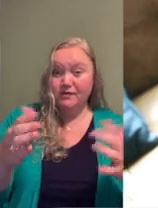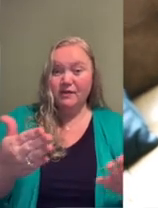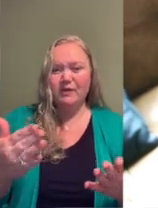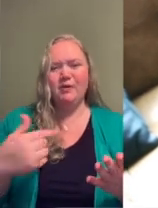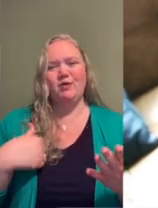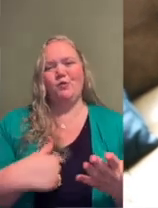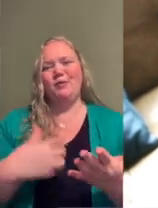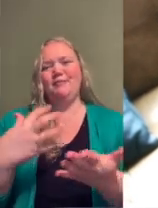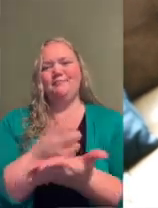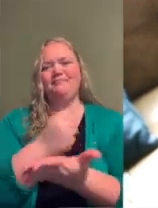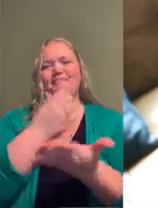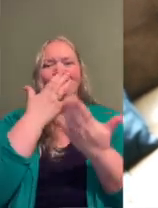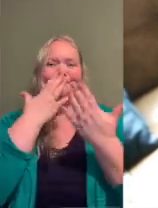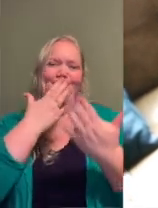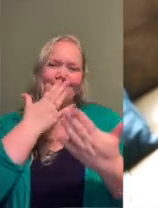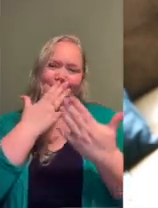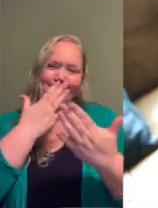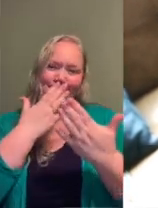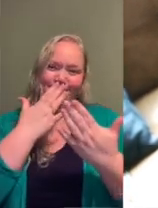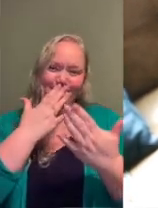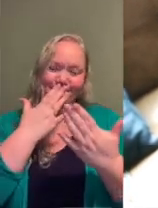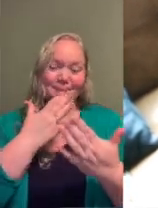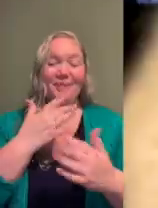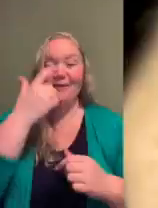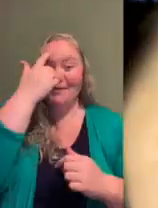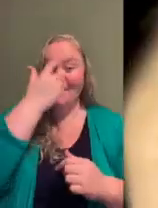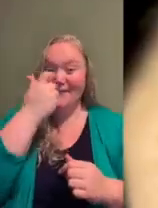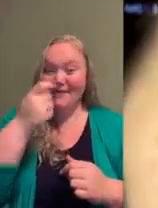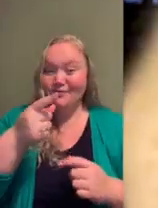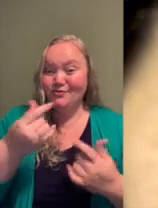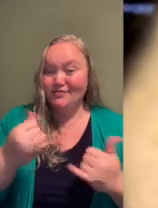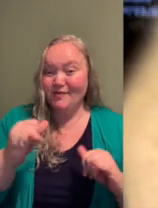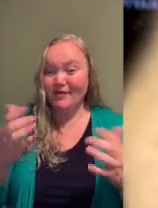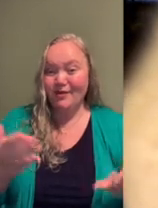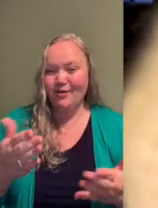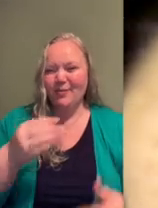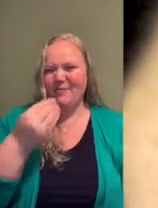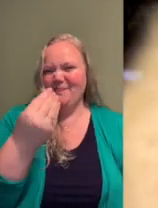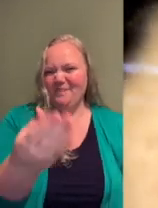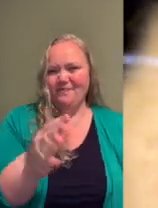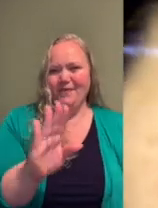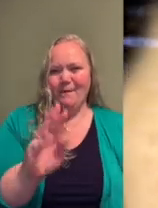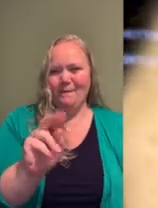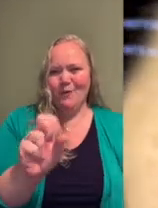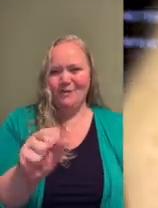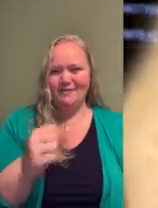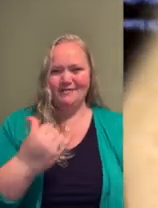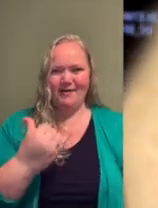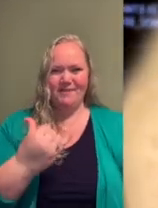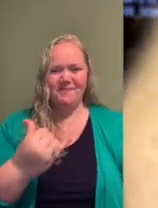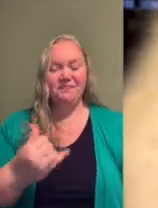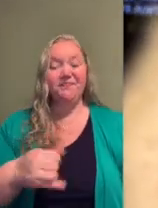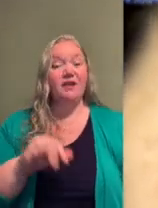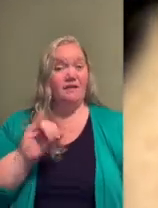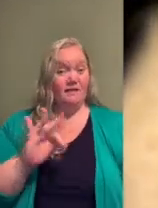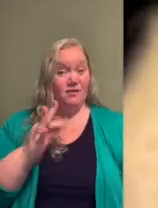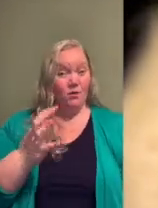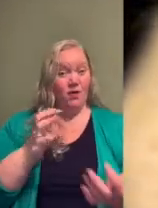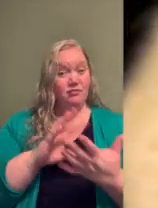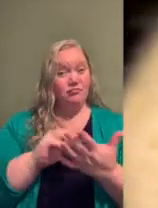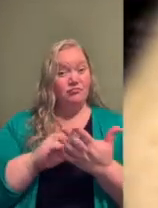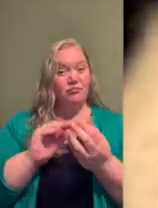say thank you. Since you've stayed with us, here's a bonus. If you want to know more about Software Development